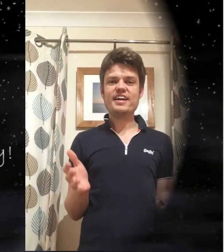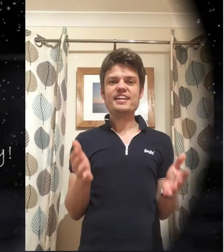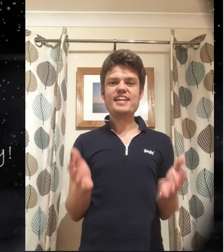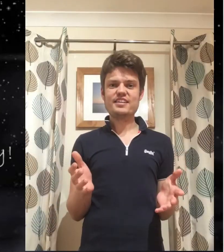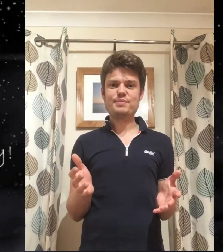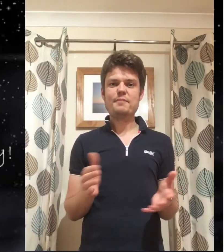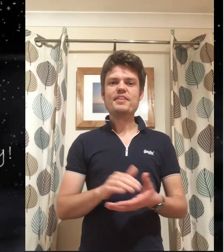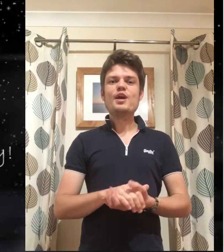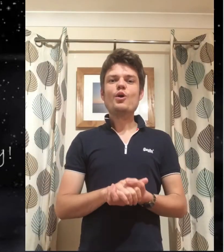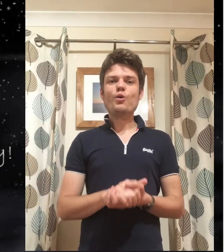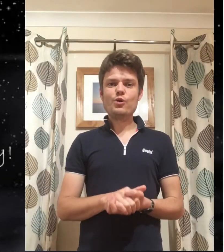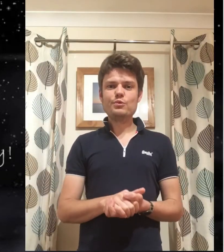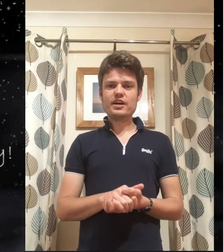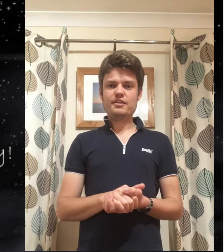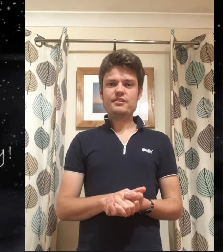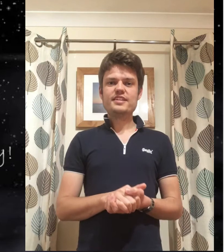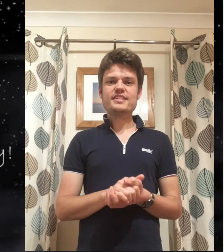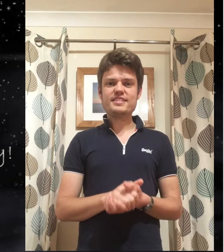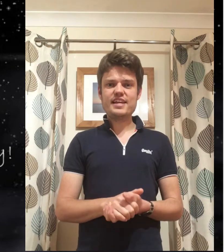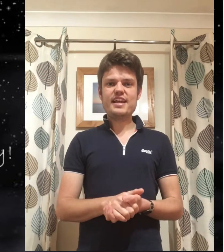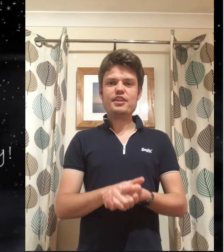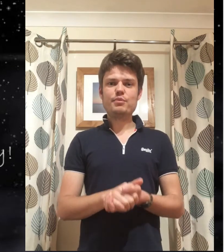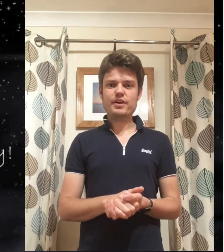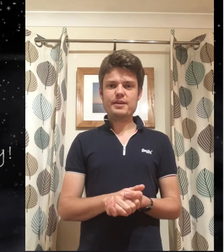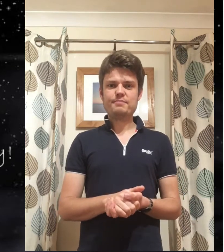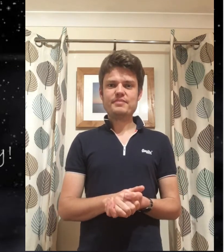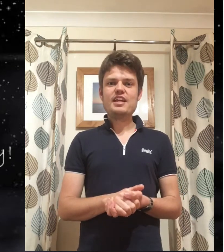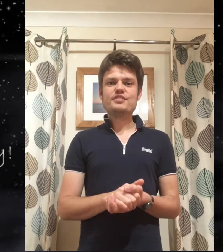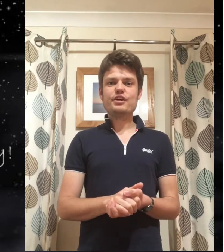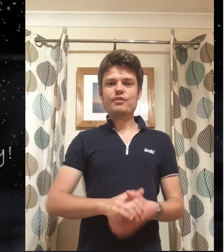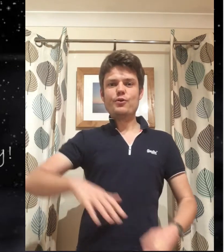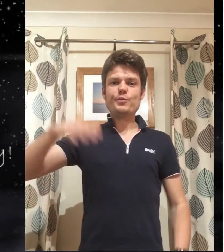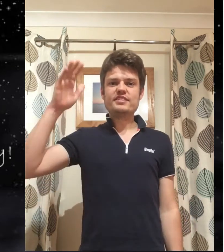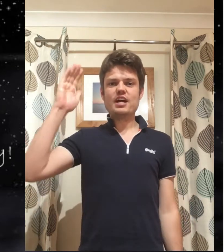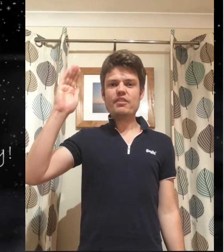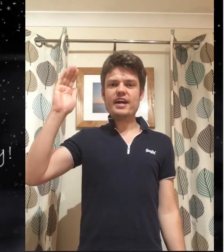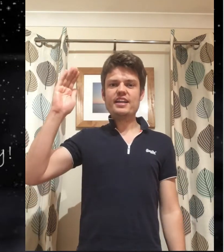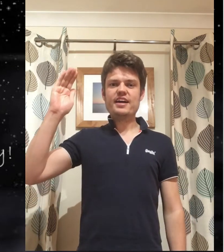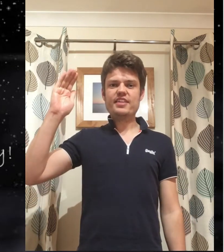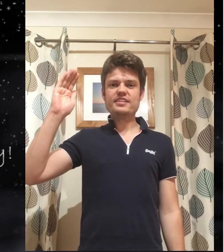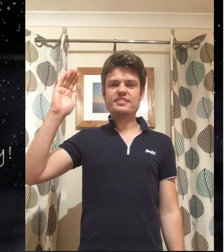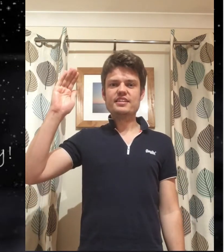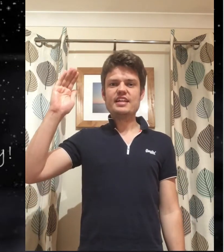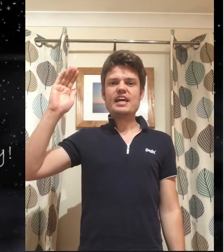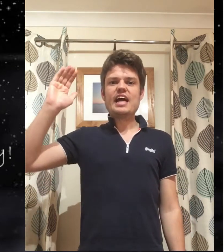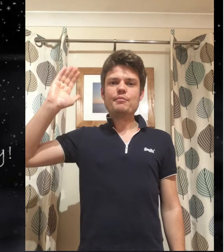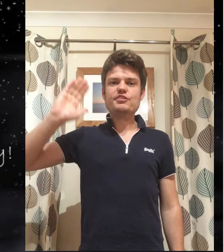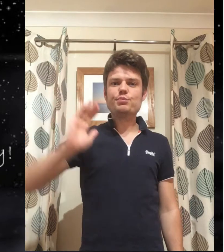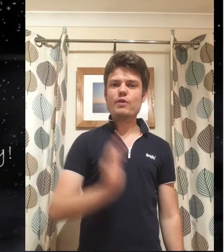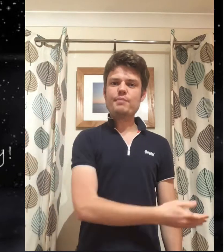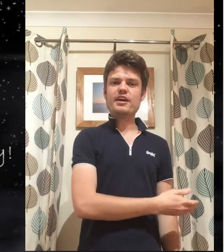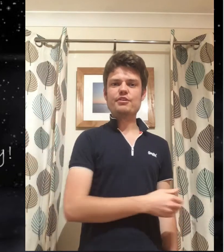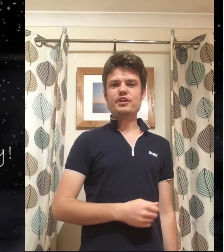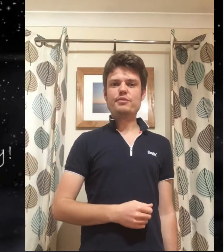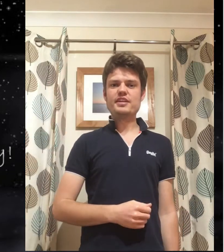All. Next bit. All will go to see the boy. So for all we start with our hand like this and we